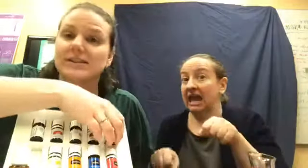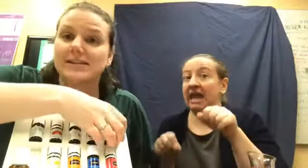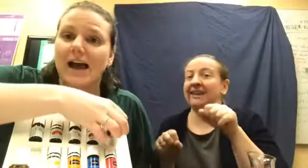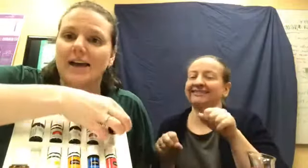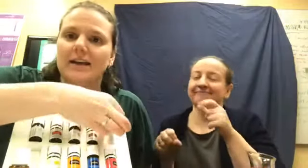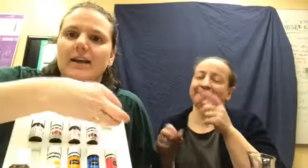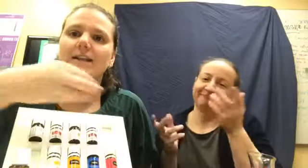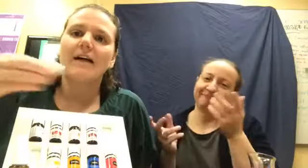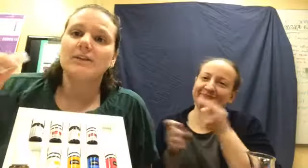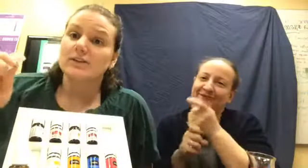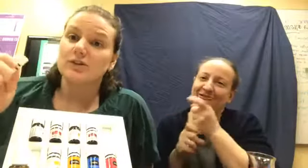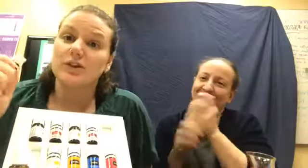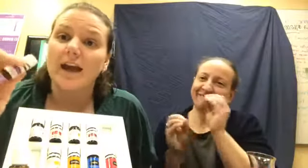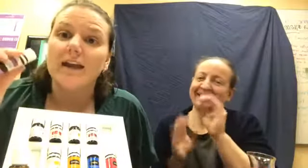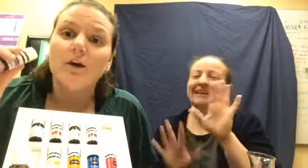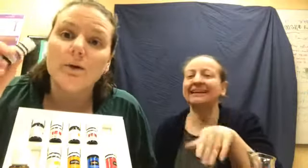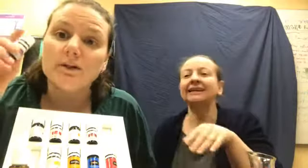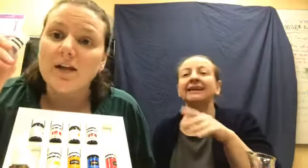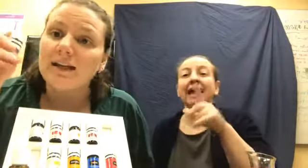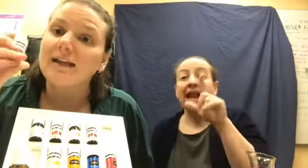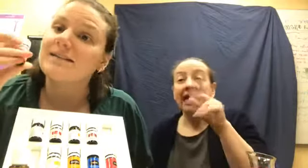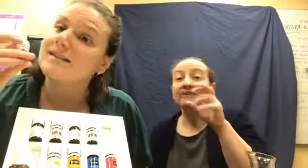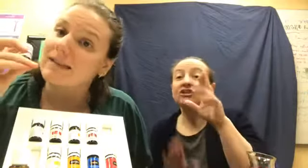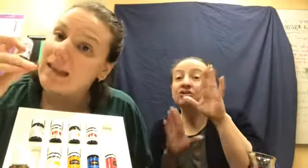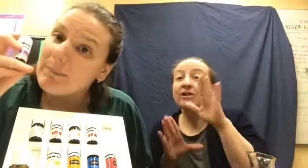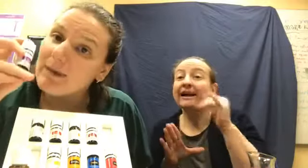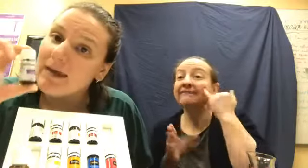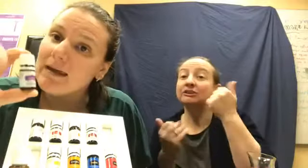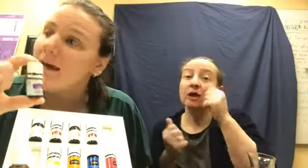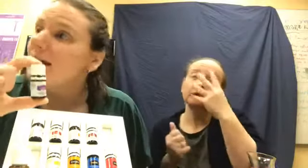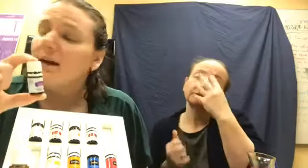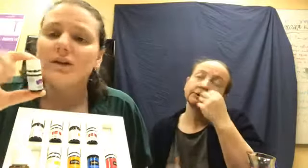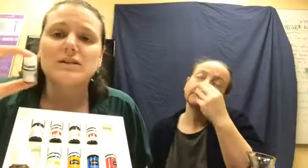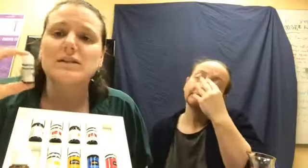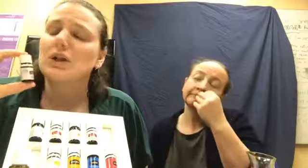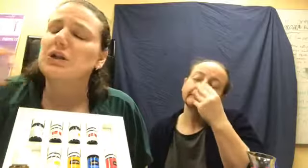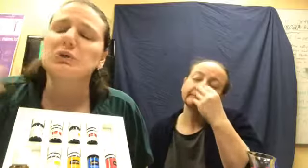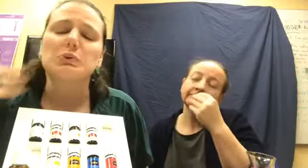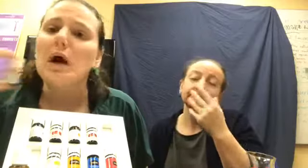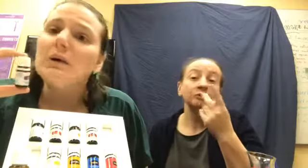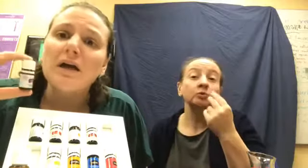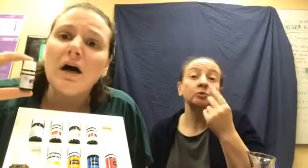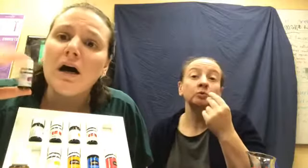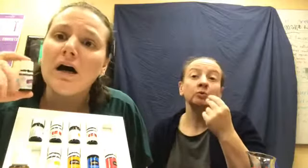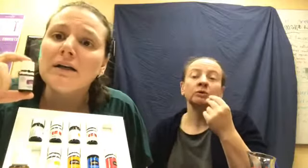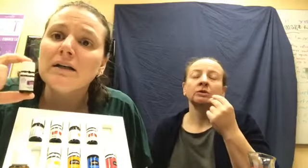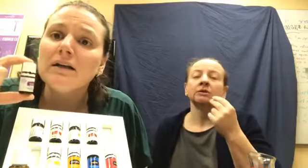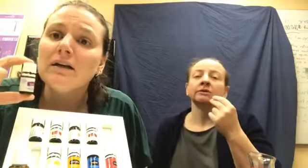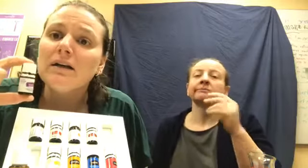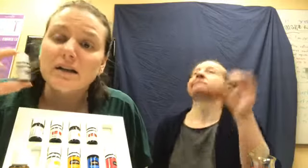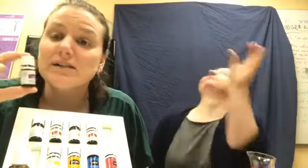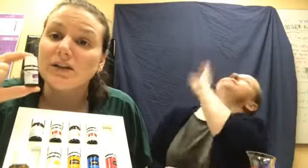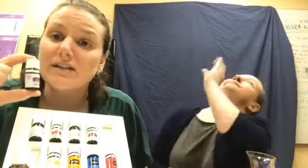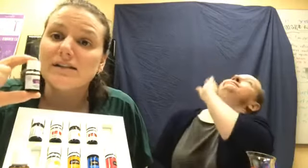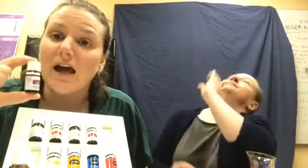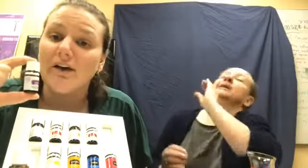aside. Lavender's great. When you're trying to get sleepy, you just throw it on. It's good stuff.